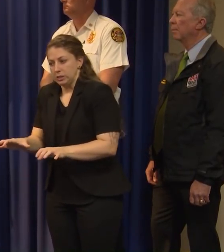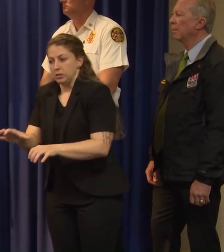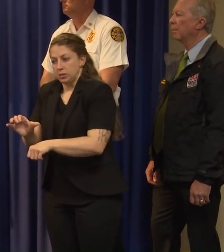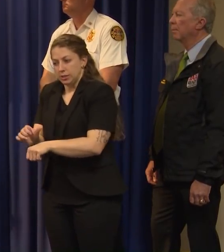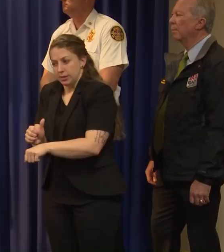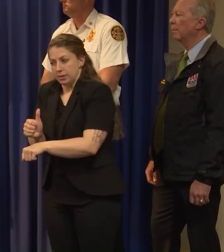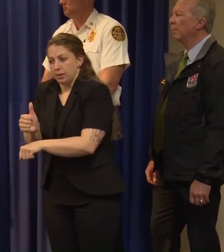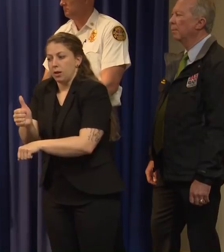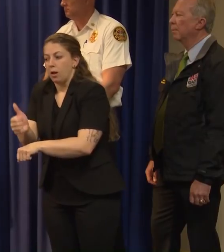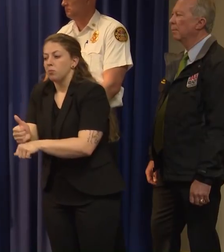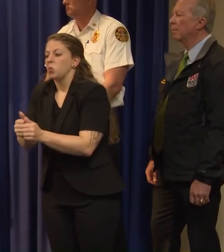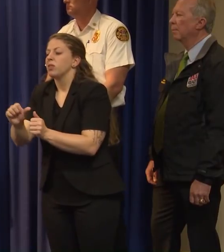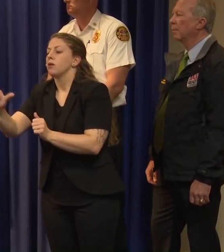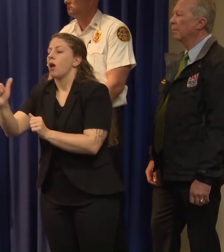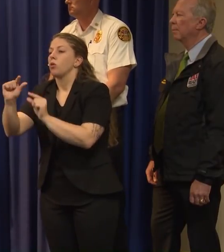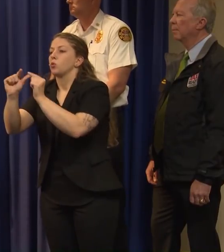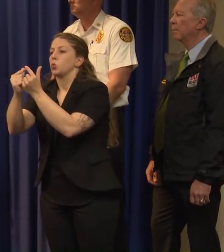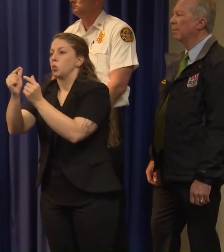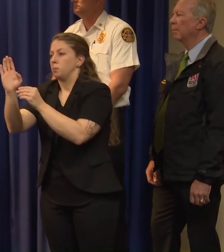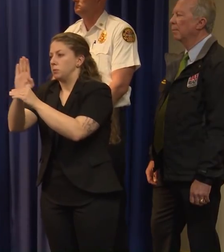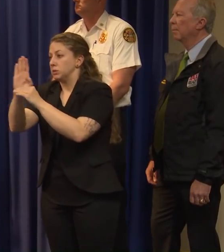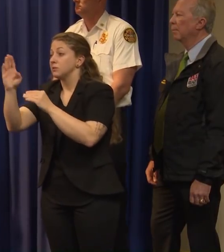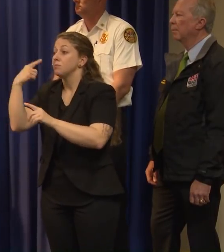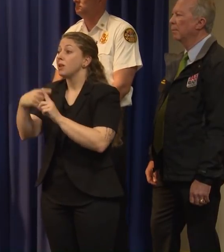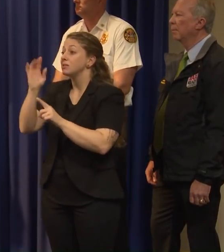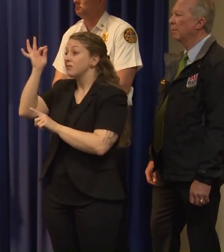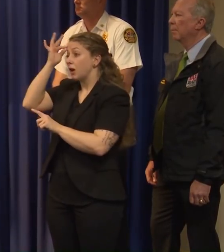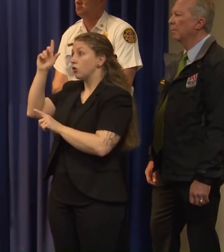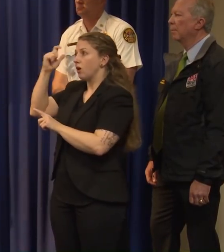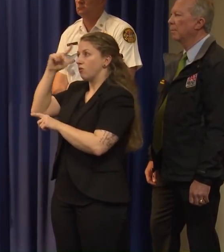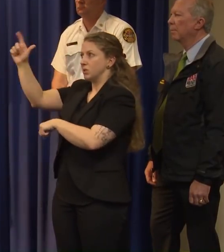group and the federal government's bringing one here as well.